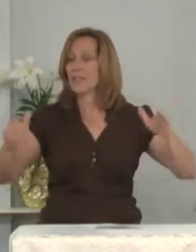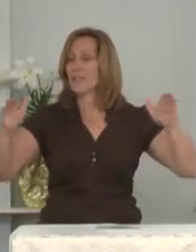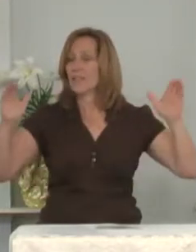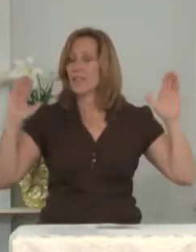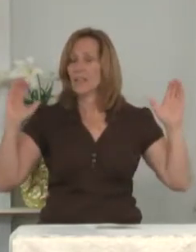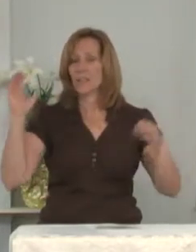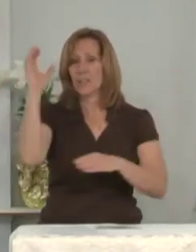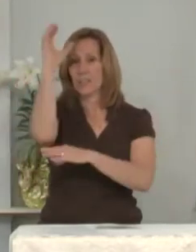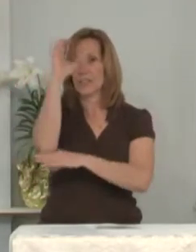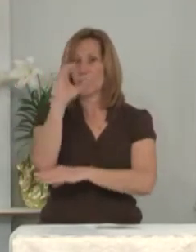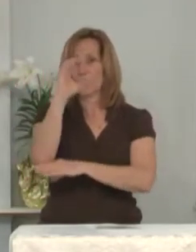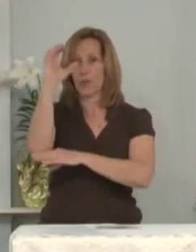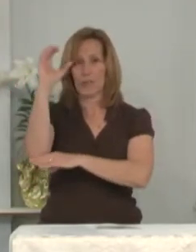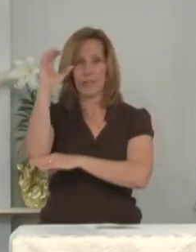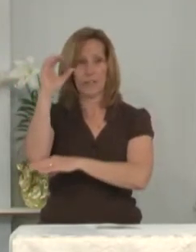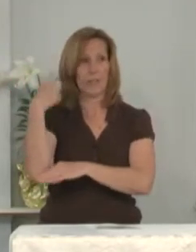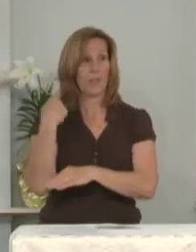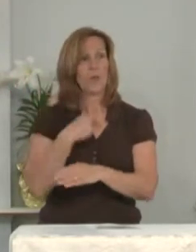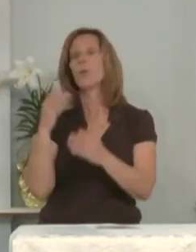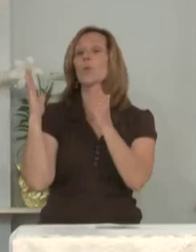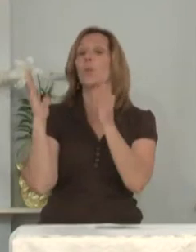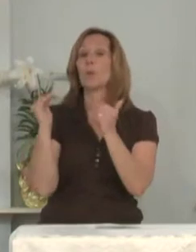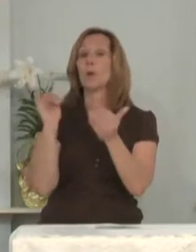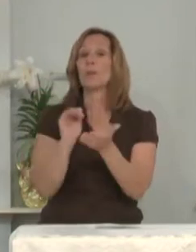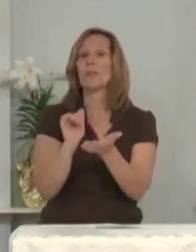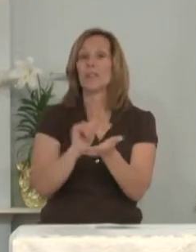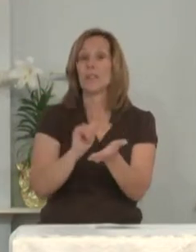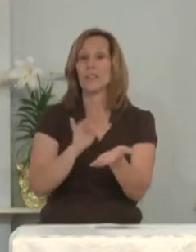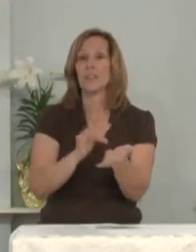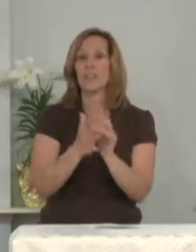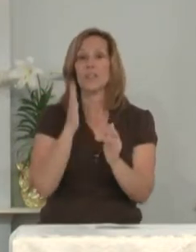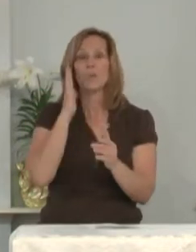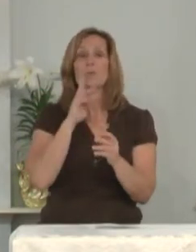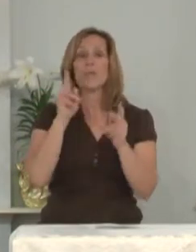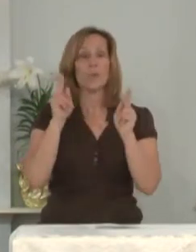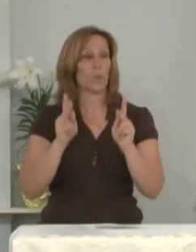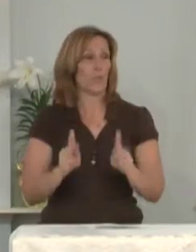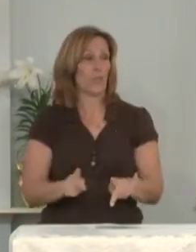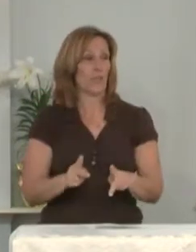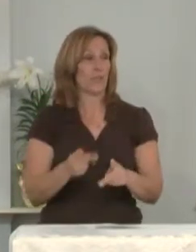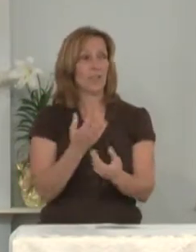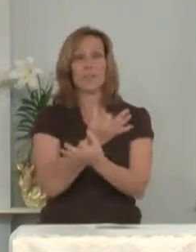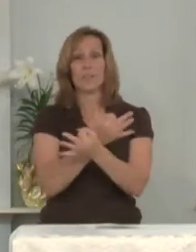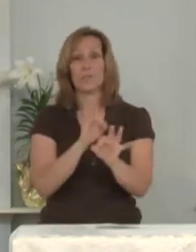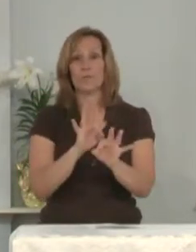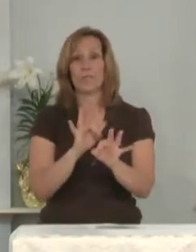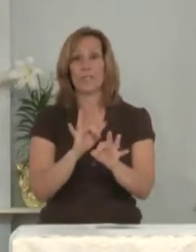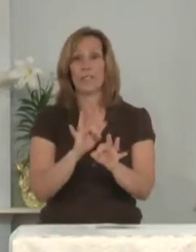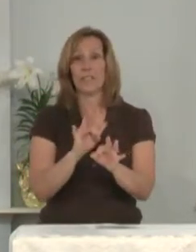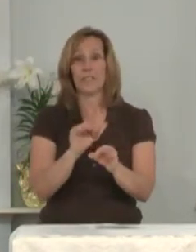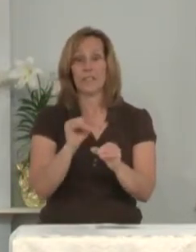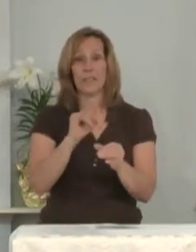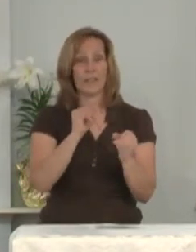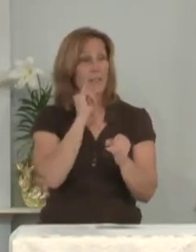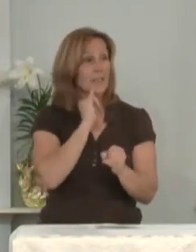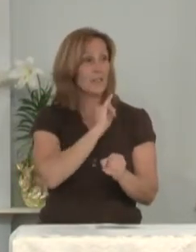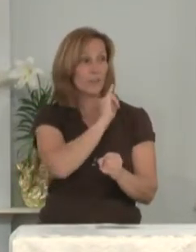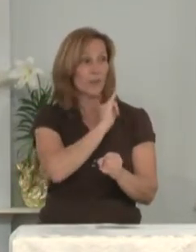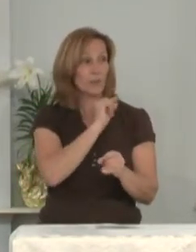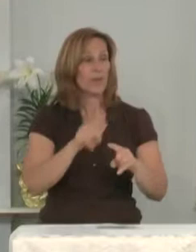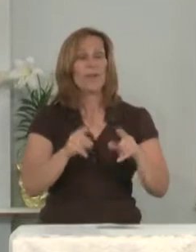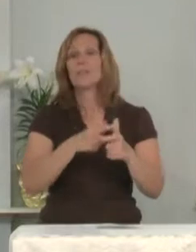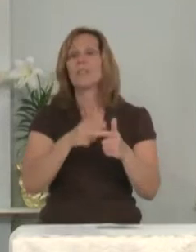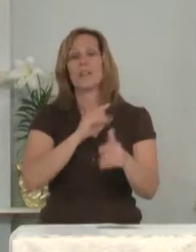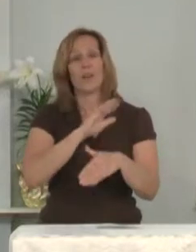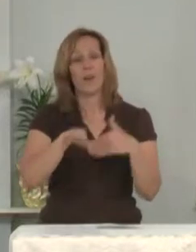cross. We were hoping that Jesus would be the one to free Israel. But